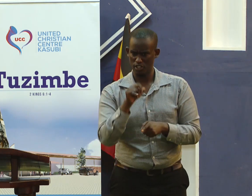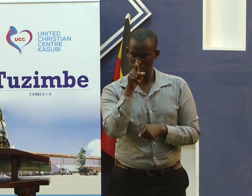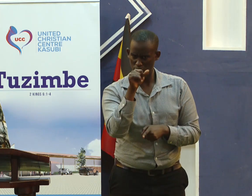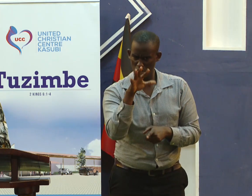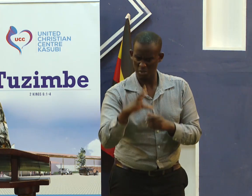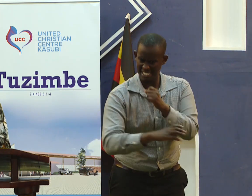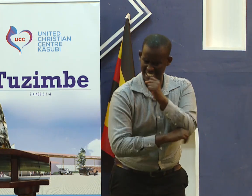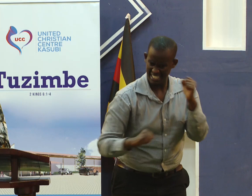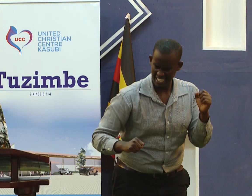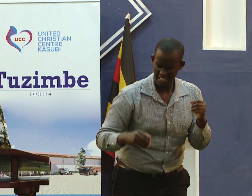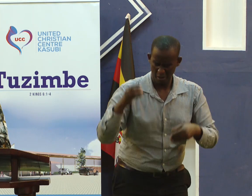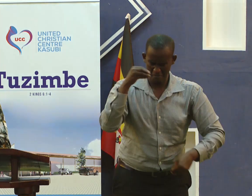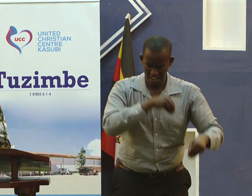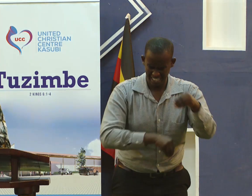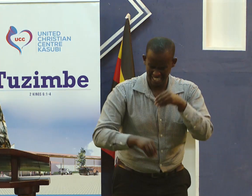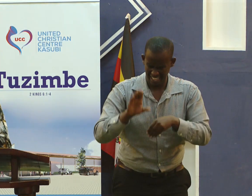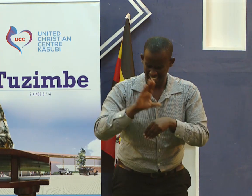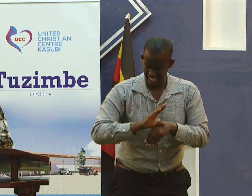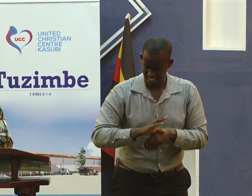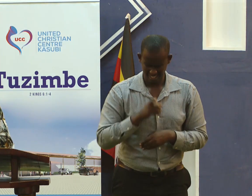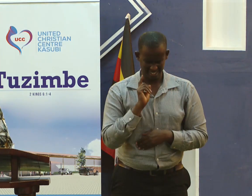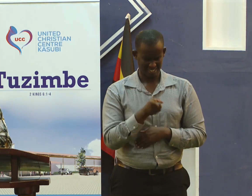yet you steal from the house